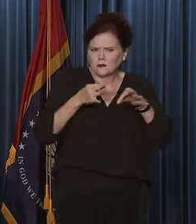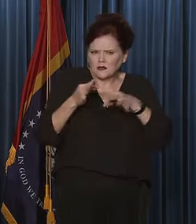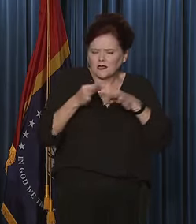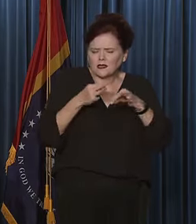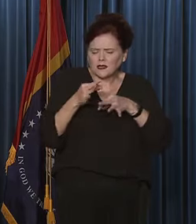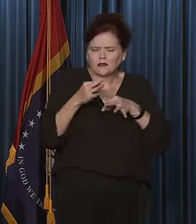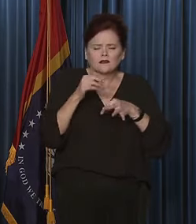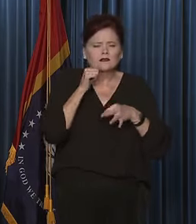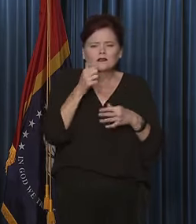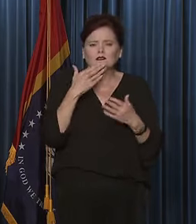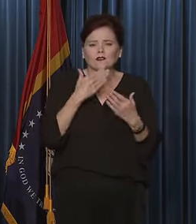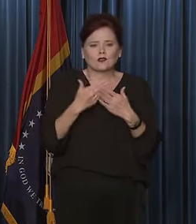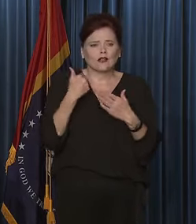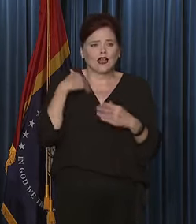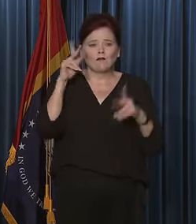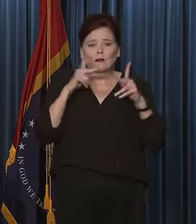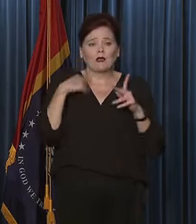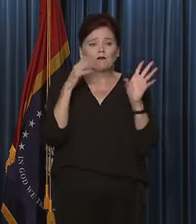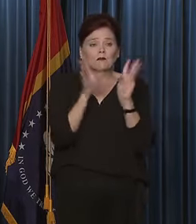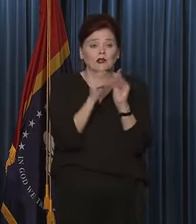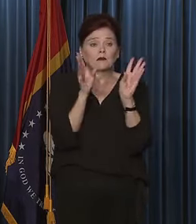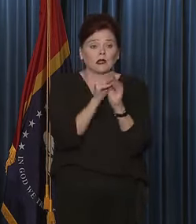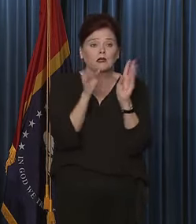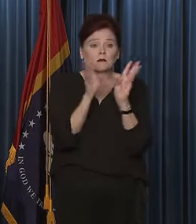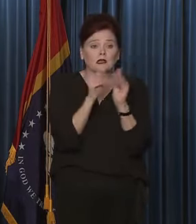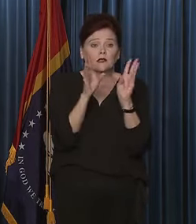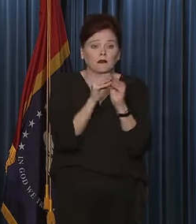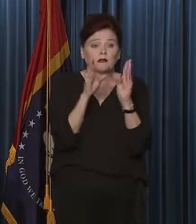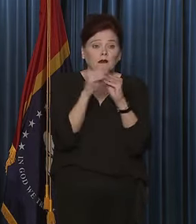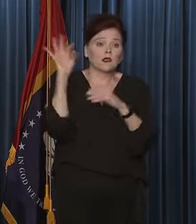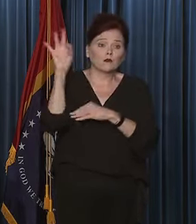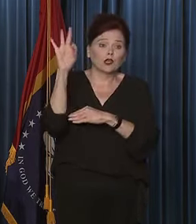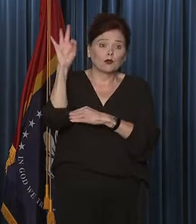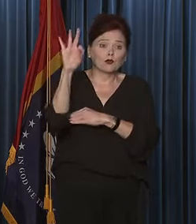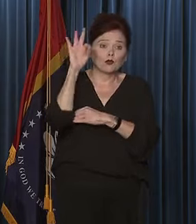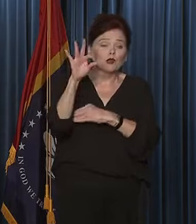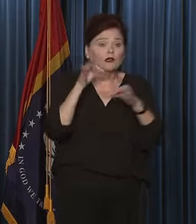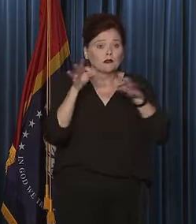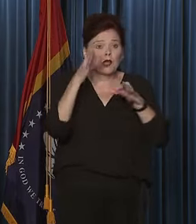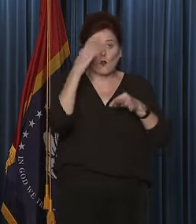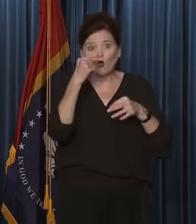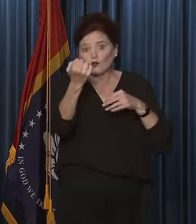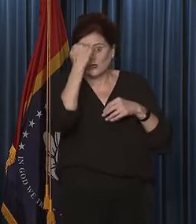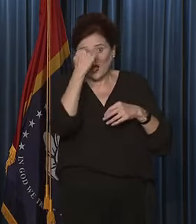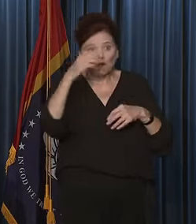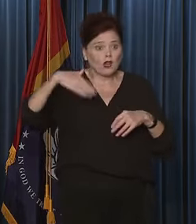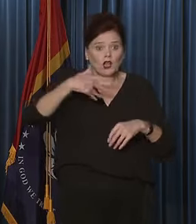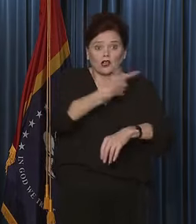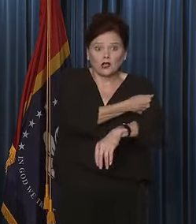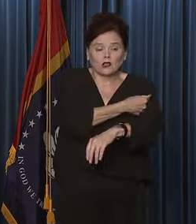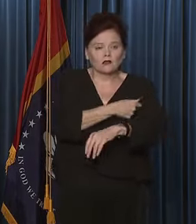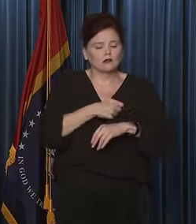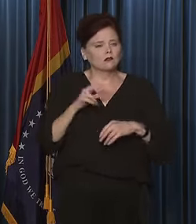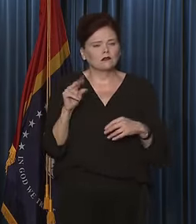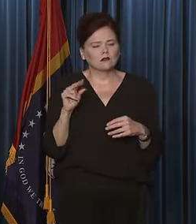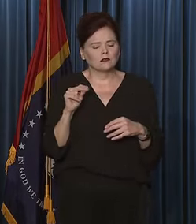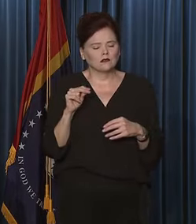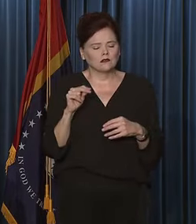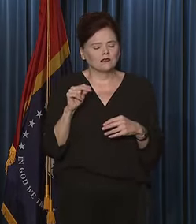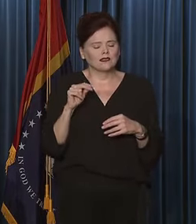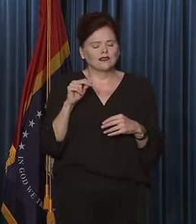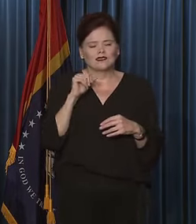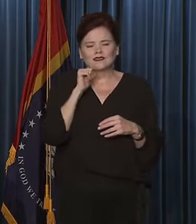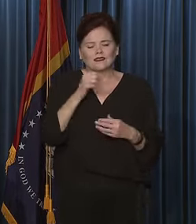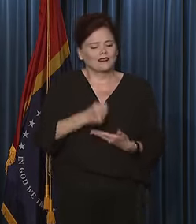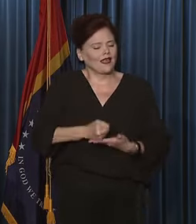lot of good to have people having a bunch of press conferences preaching, explaining to people why they're so dumb for having not made that decision yet. It does